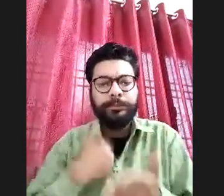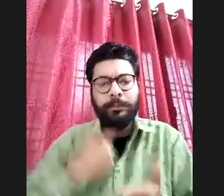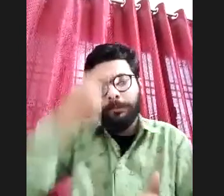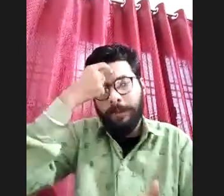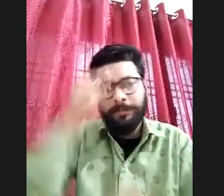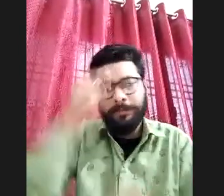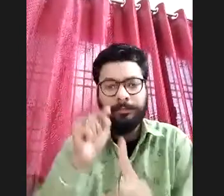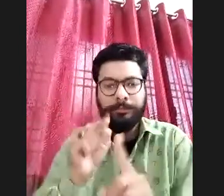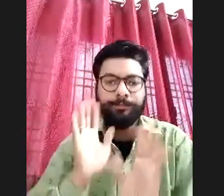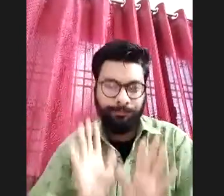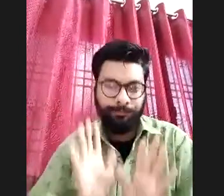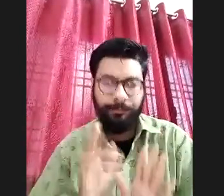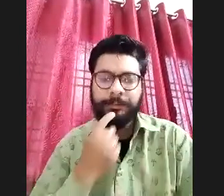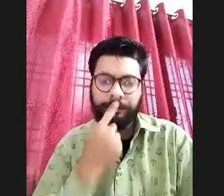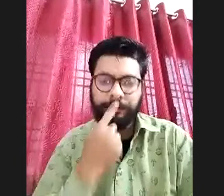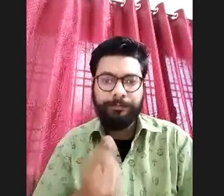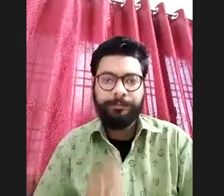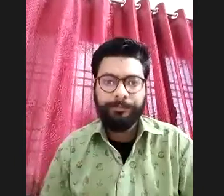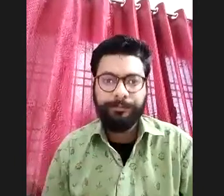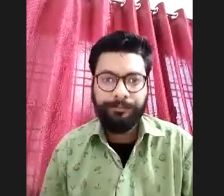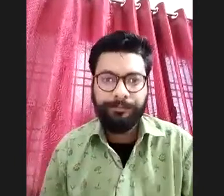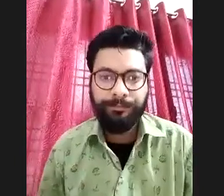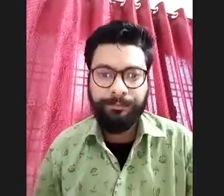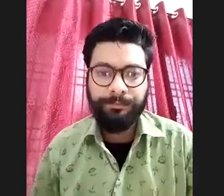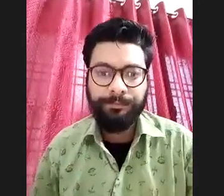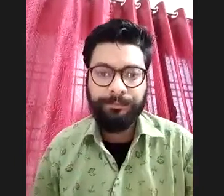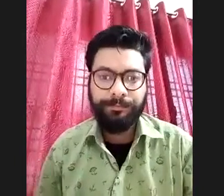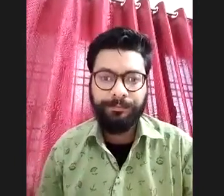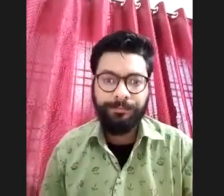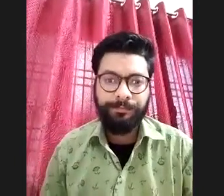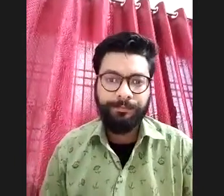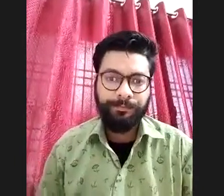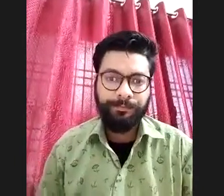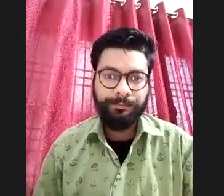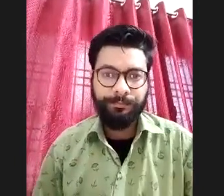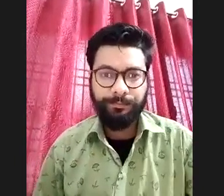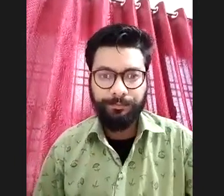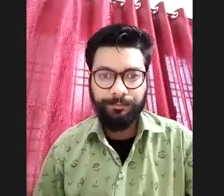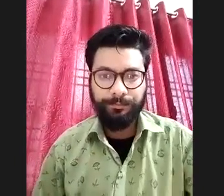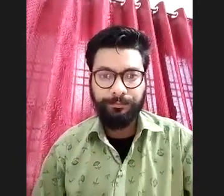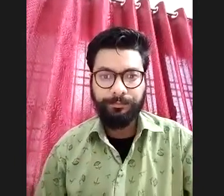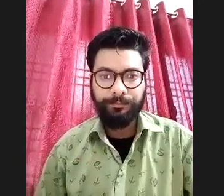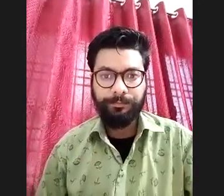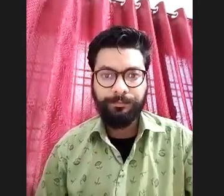seen on the chart, only HI category was there. After that, I didn't get the opportunity.